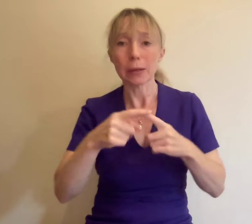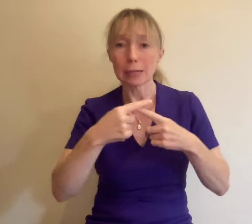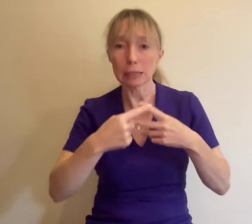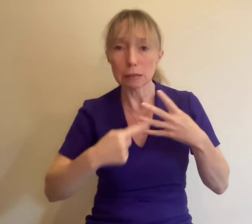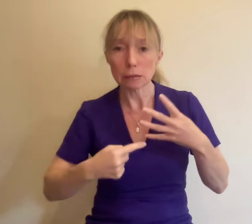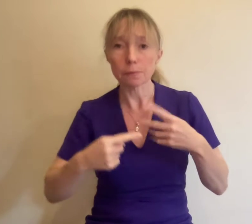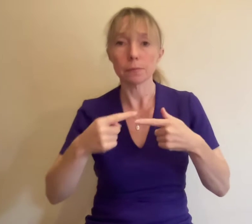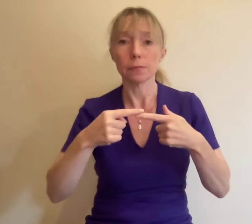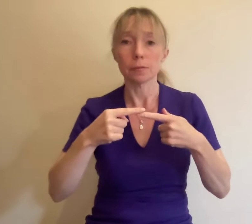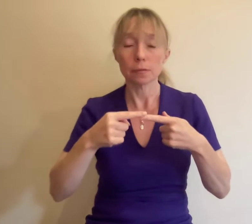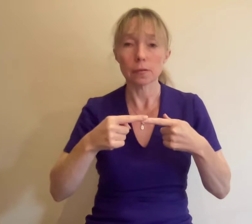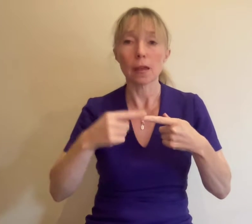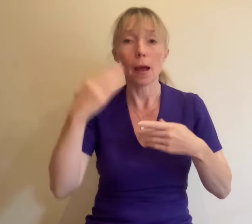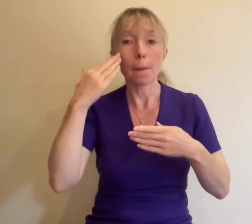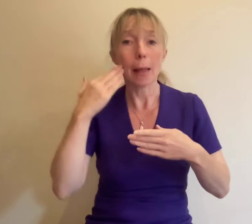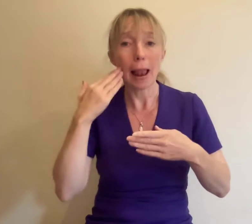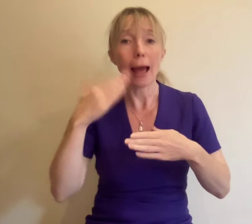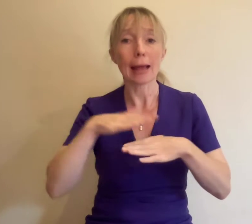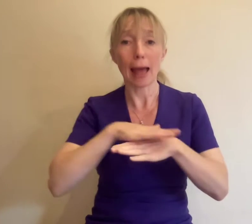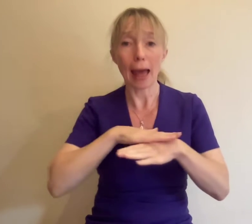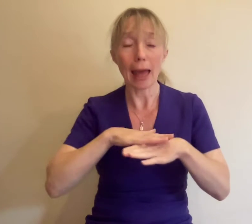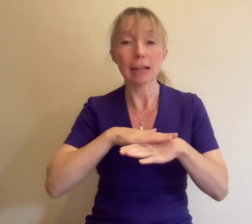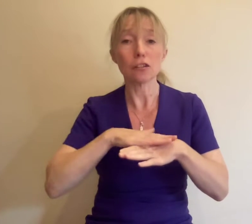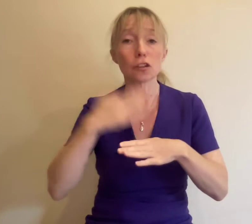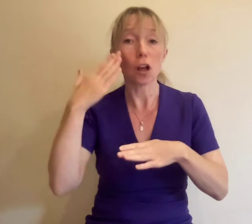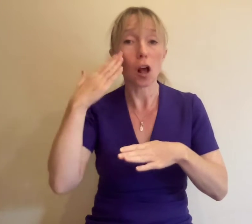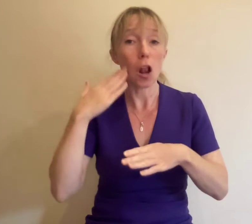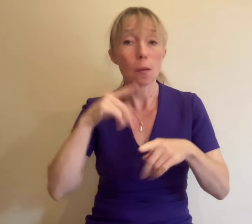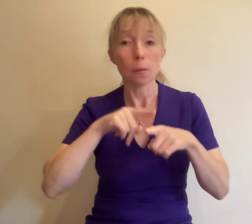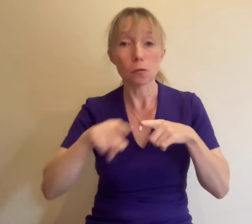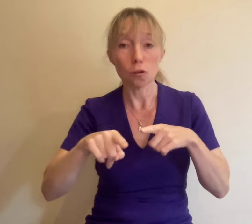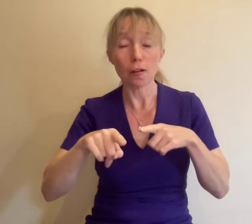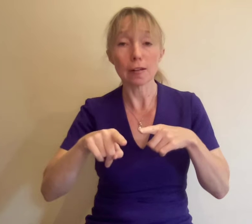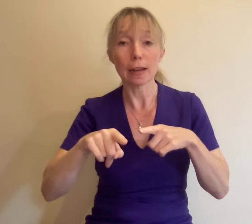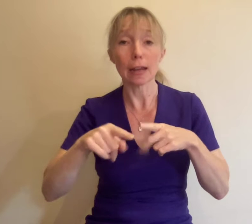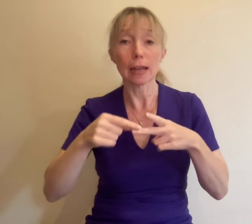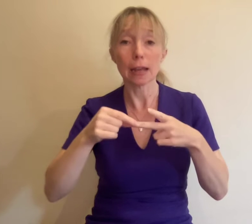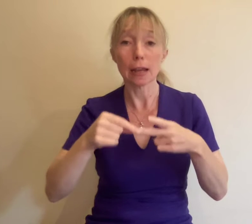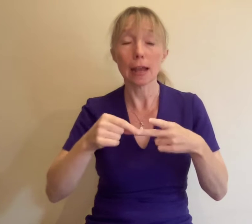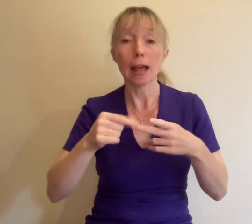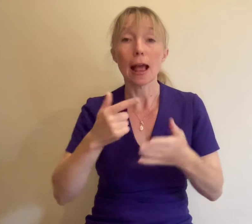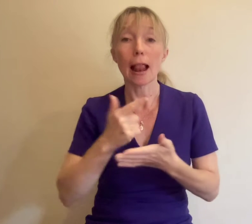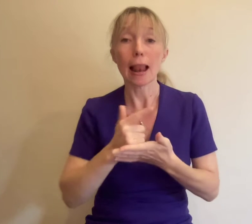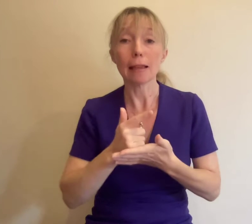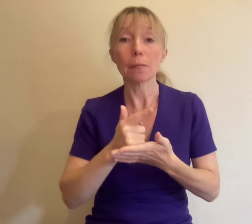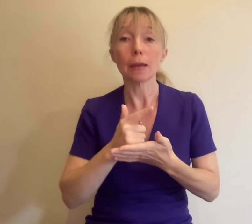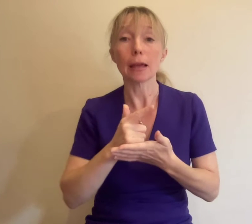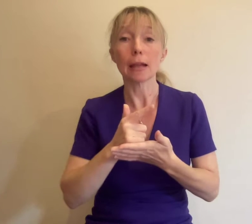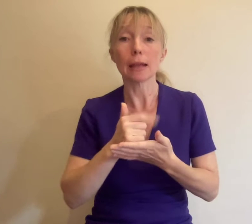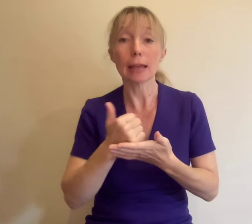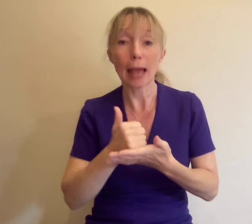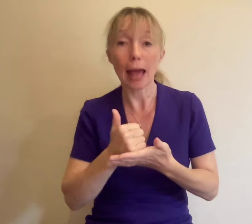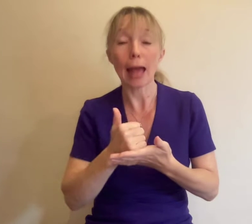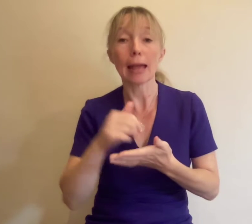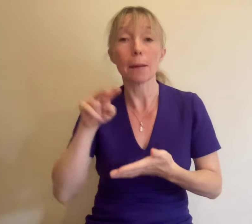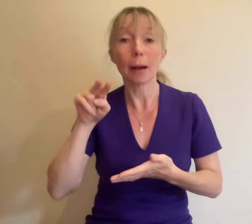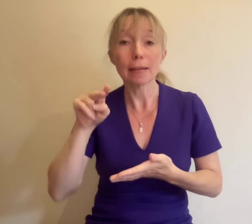Black, Asian, Global Majority b. Lesbian, Gay, C c.